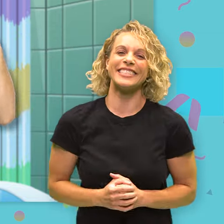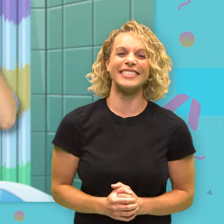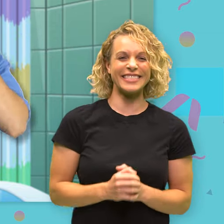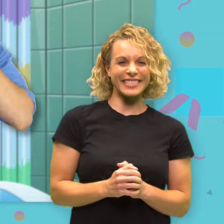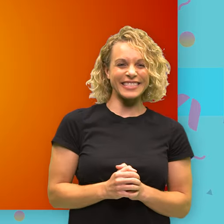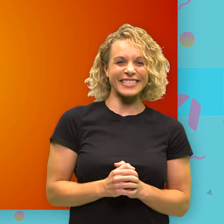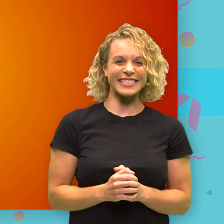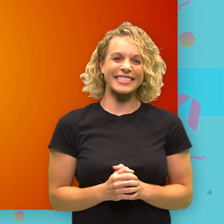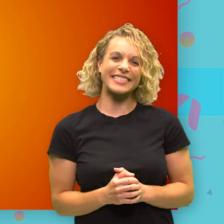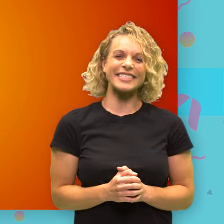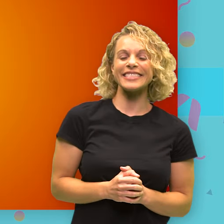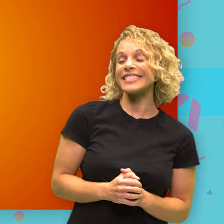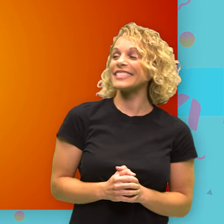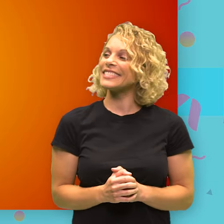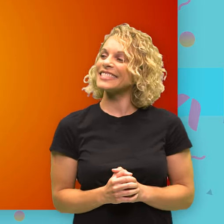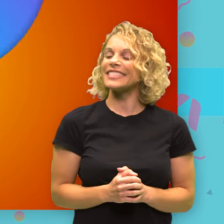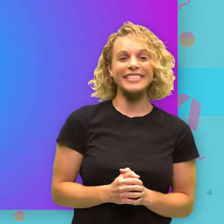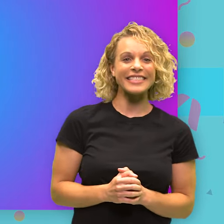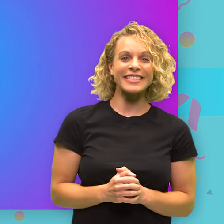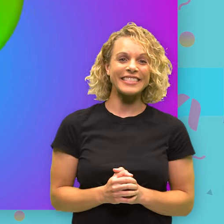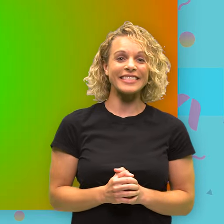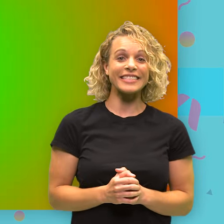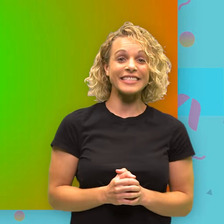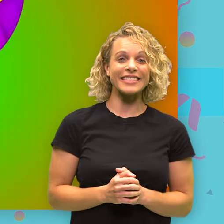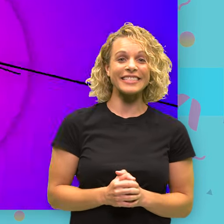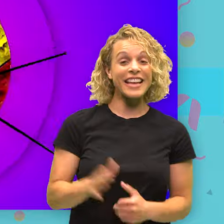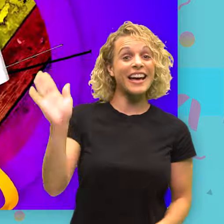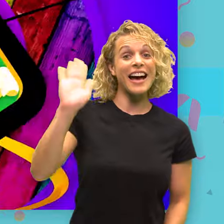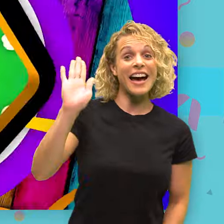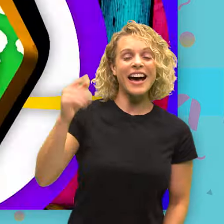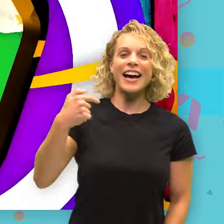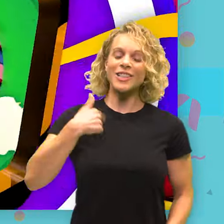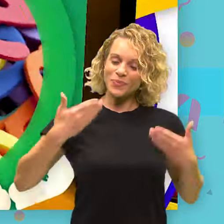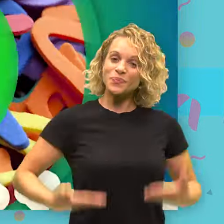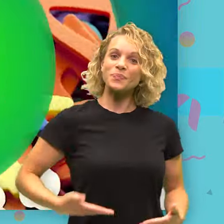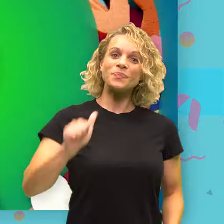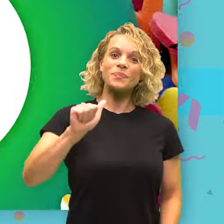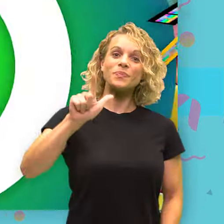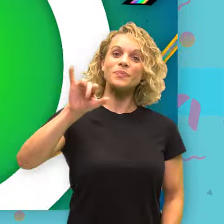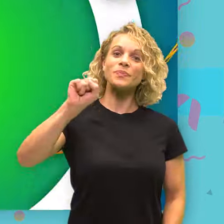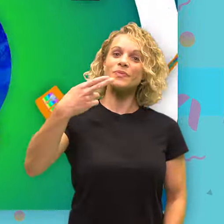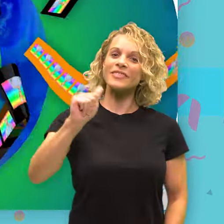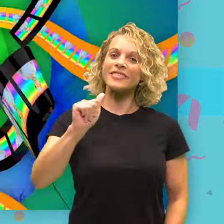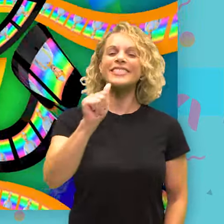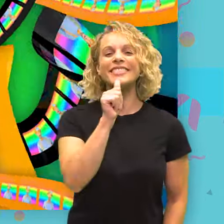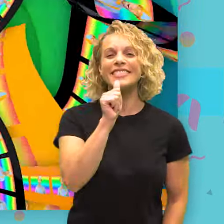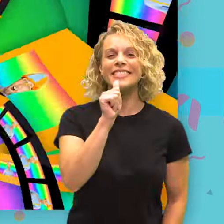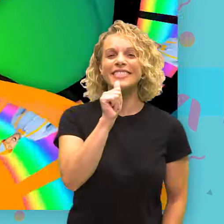Blippi! Blippi! Blippi! on, everyone. Let's make learning fun. Blippi!